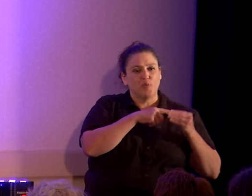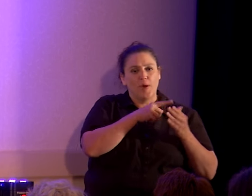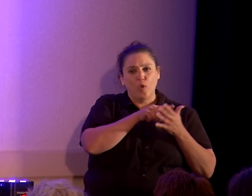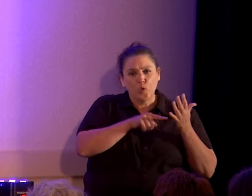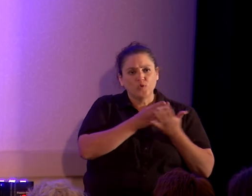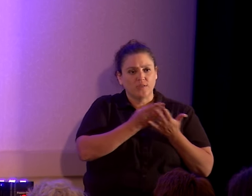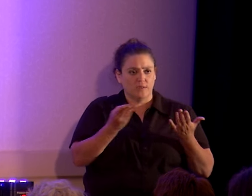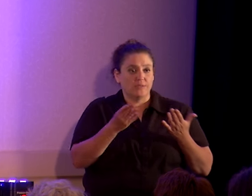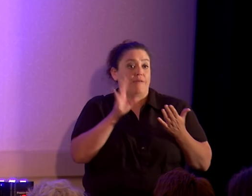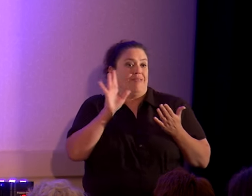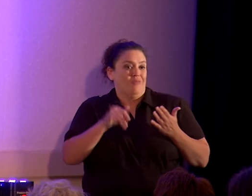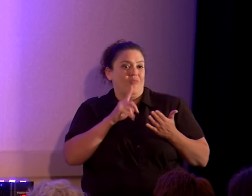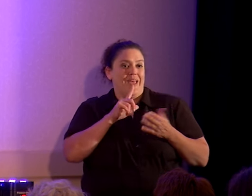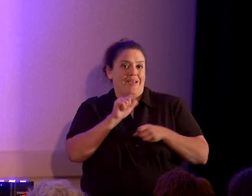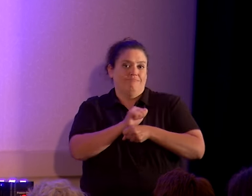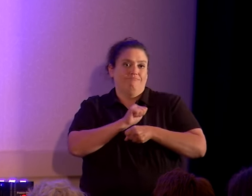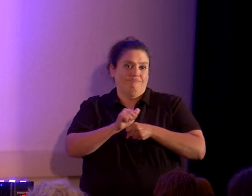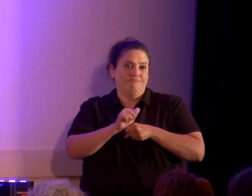And that's a debate.